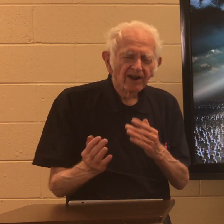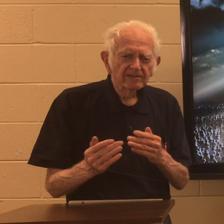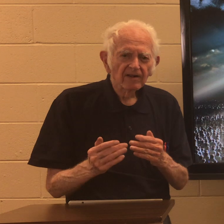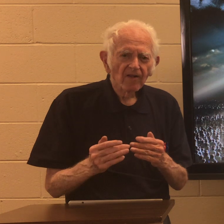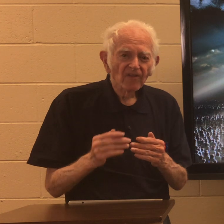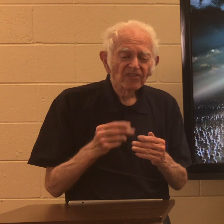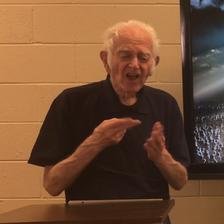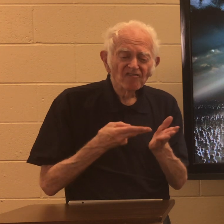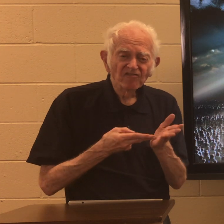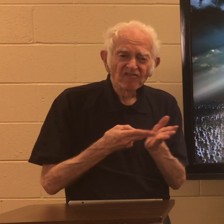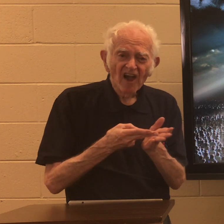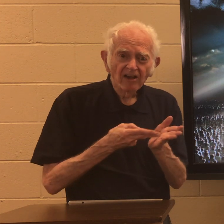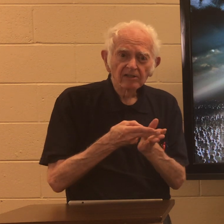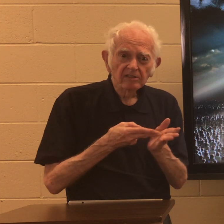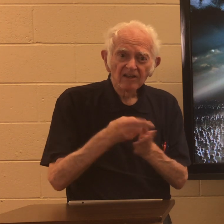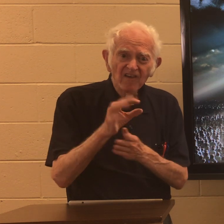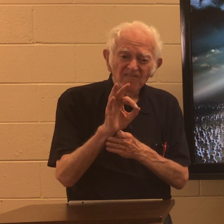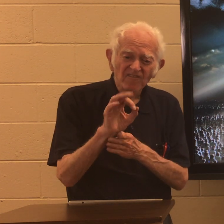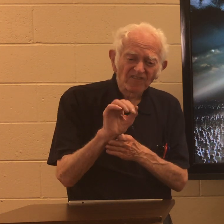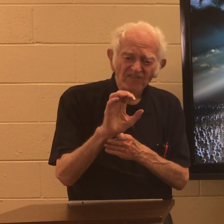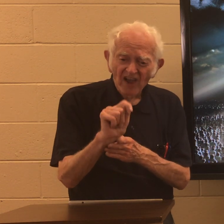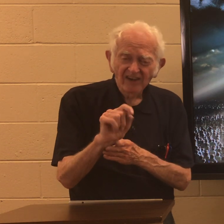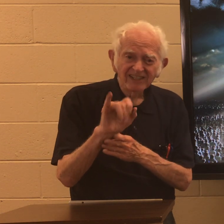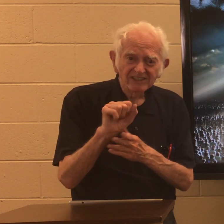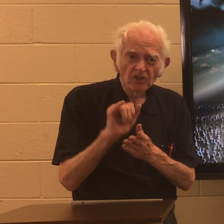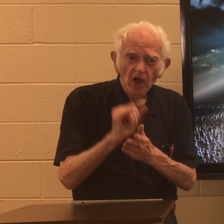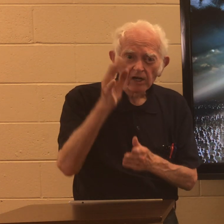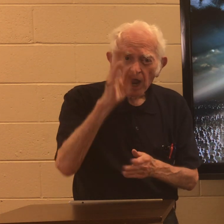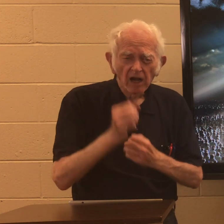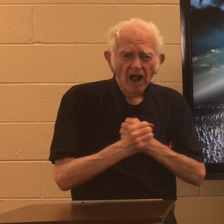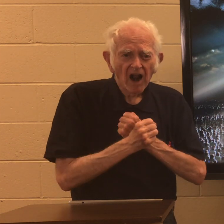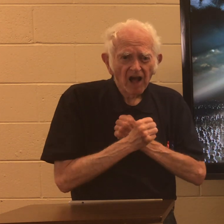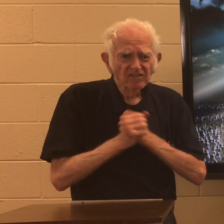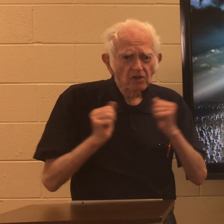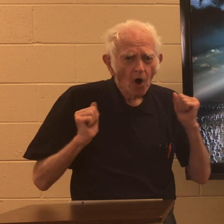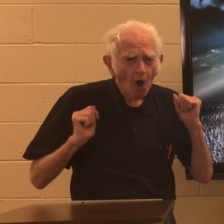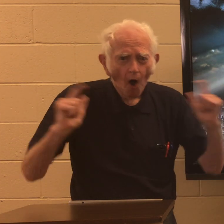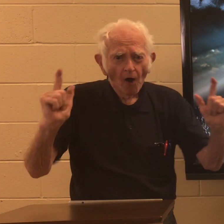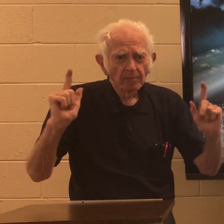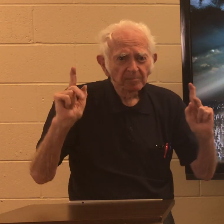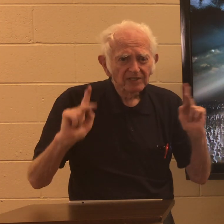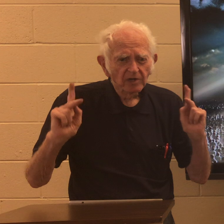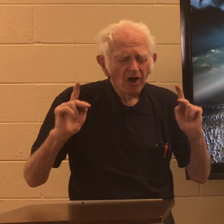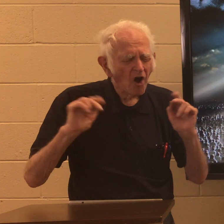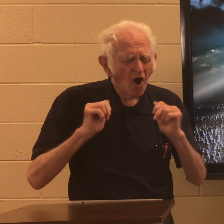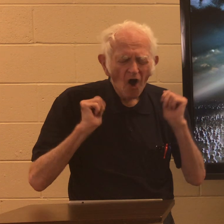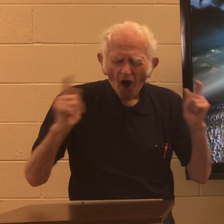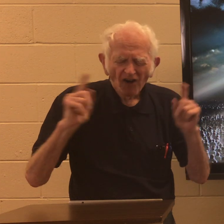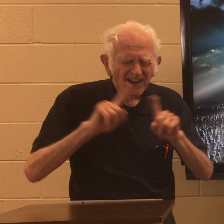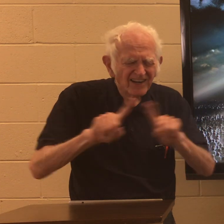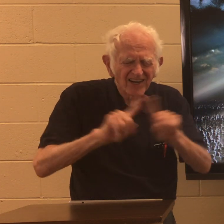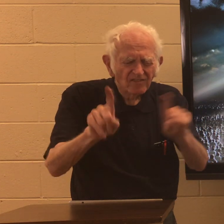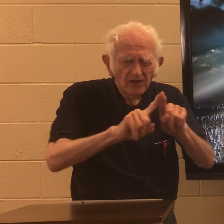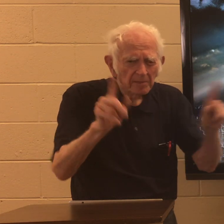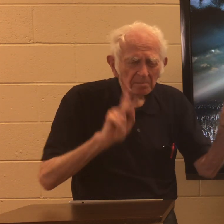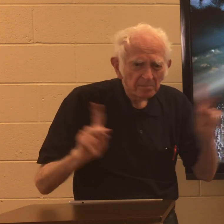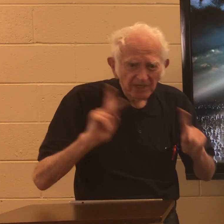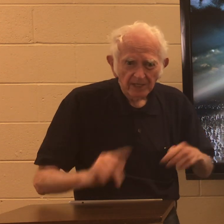Anyway, in fact, the fact is, God loves all people. All different